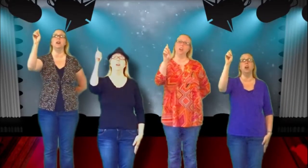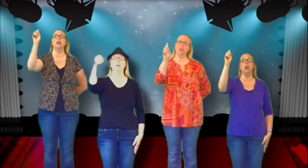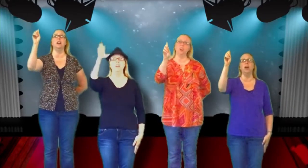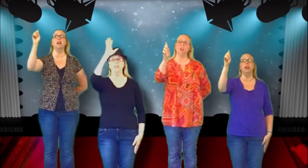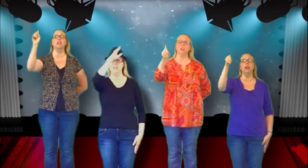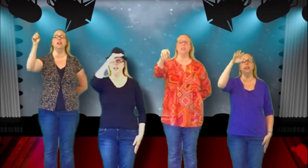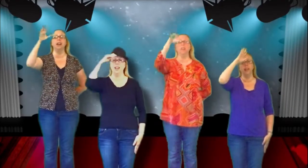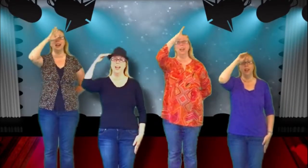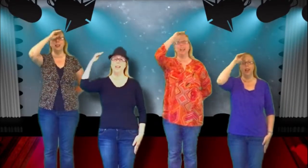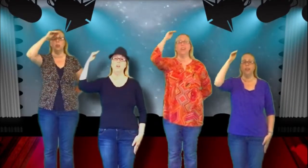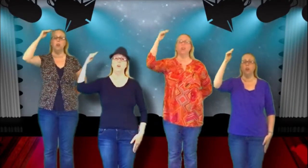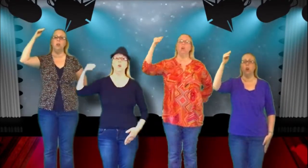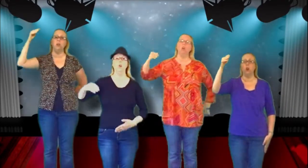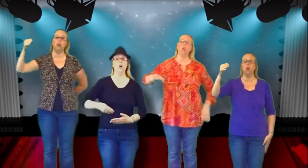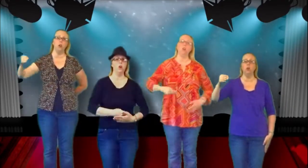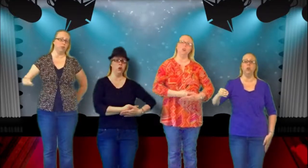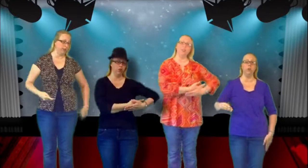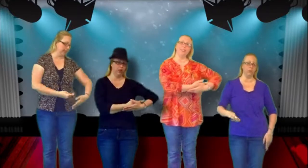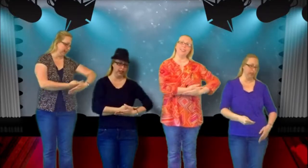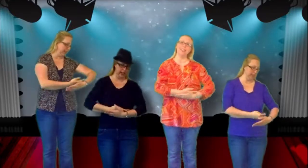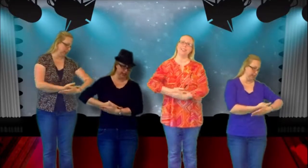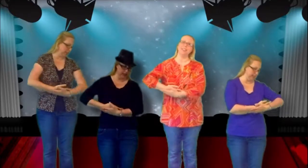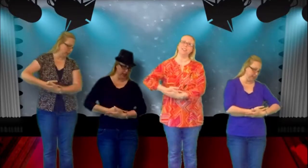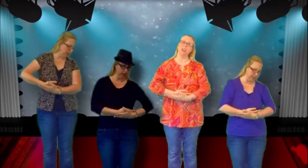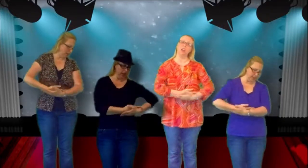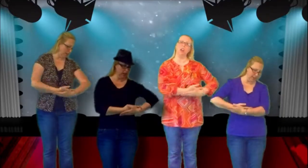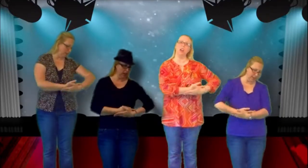and only Son